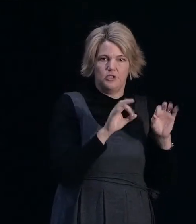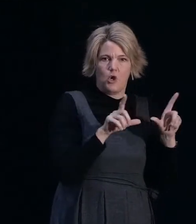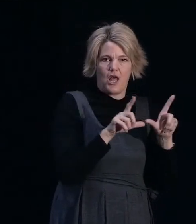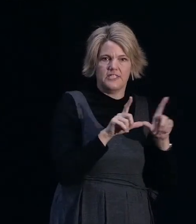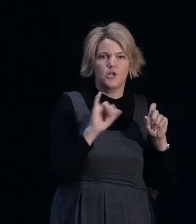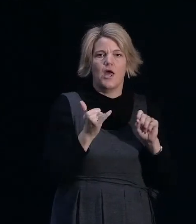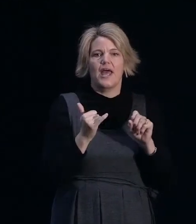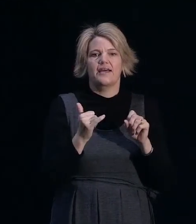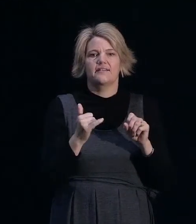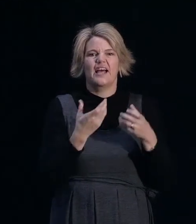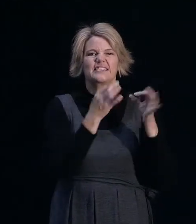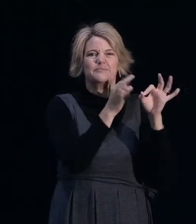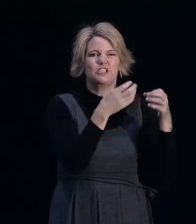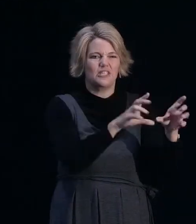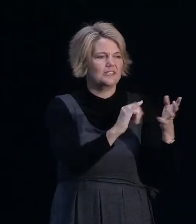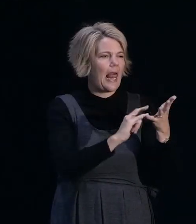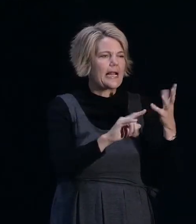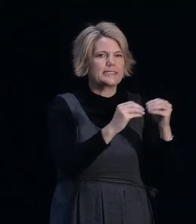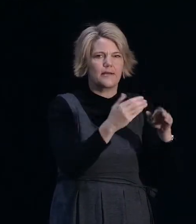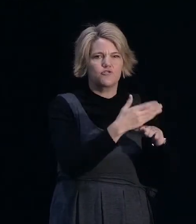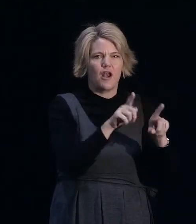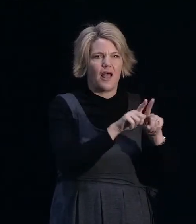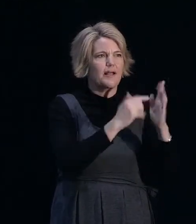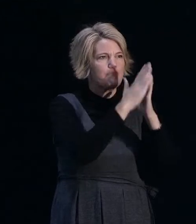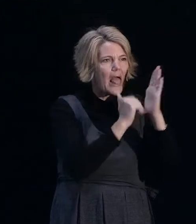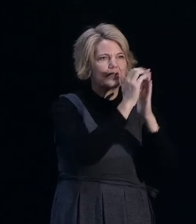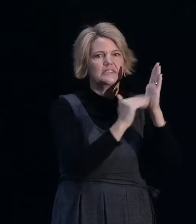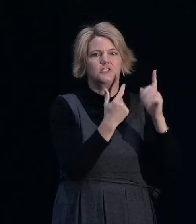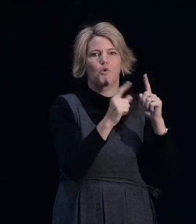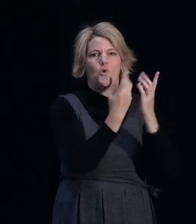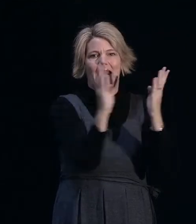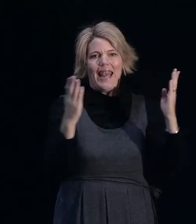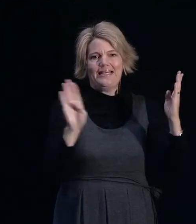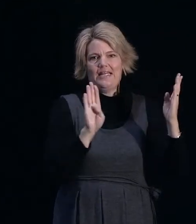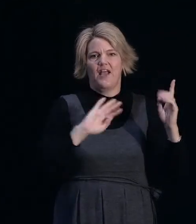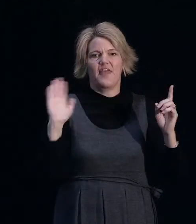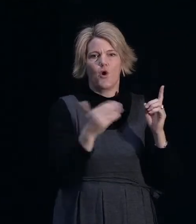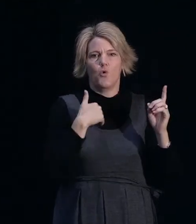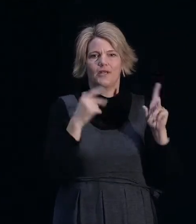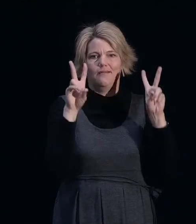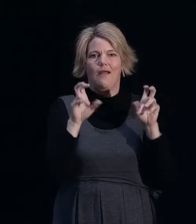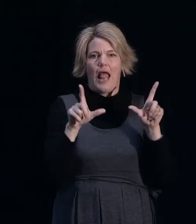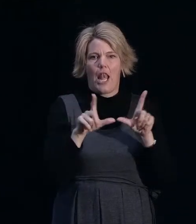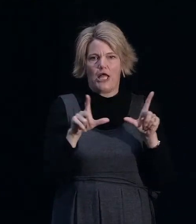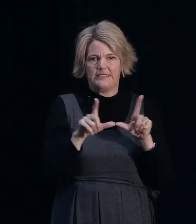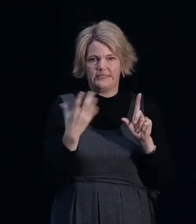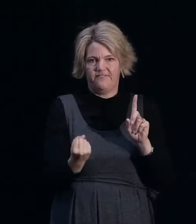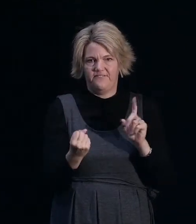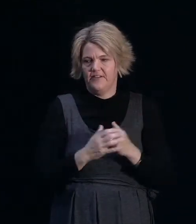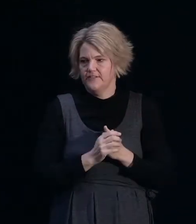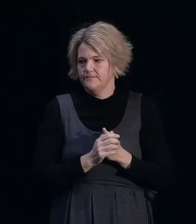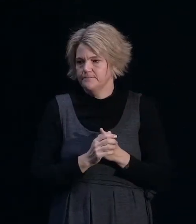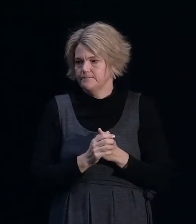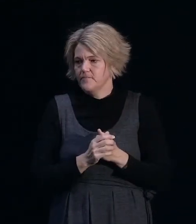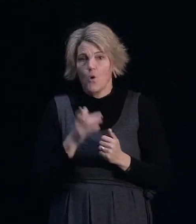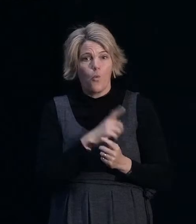sub-trades as well, such as plasterers or specialist cladding installers, all need to be licensed in this new era. And that's really all about ensuring that we